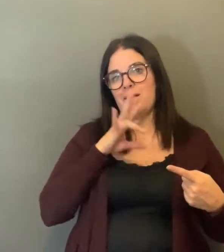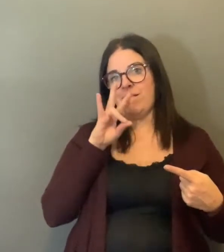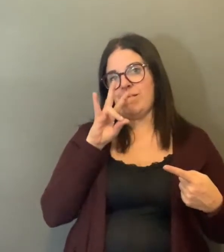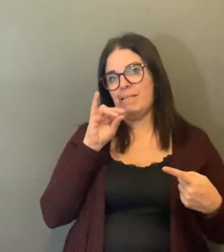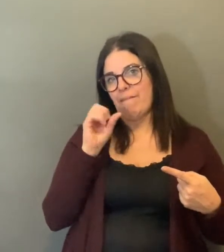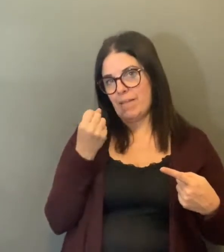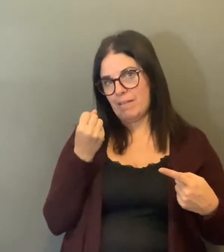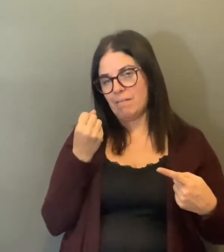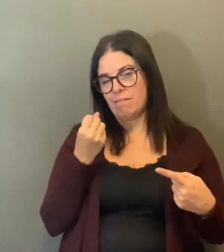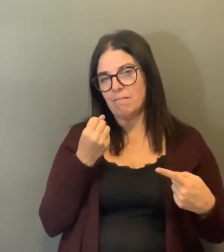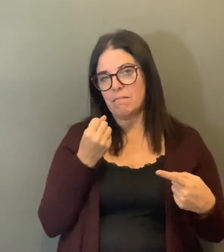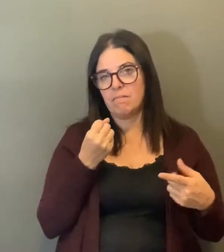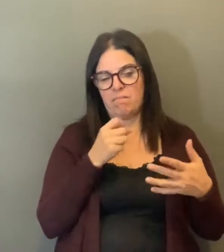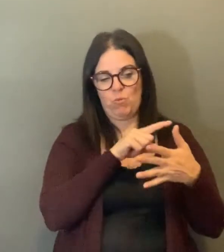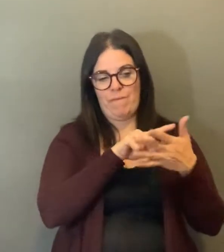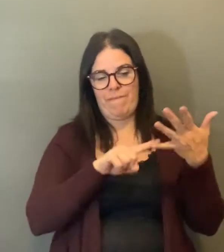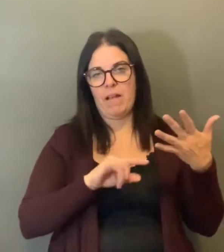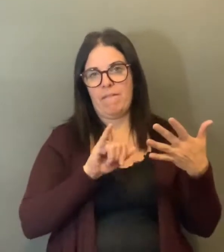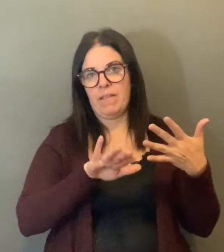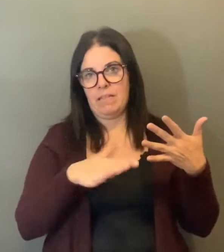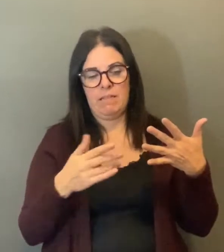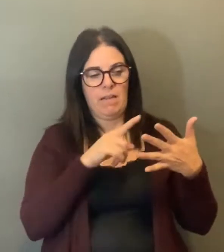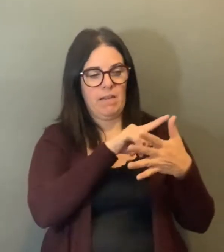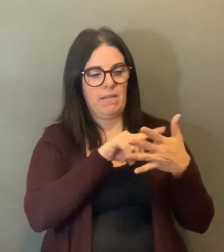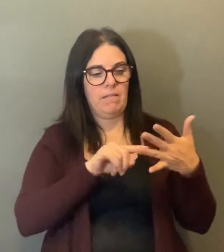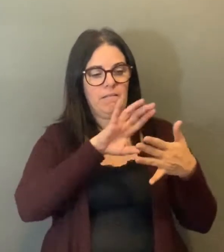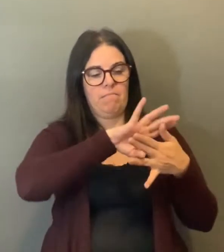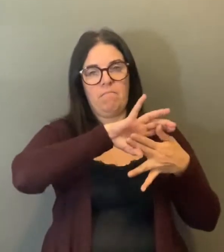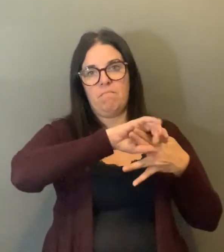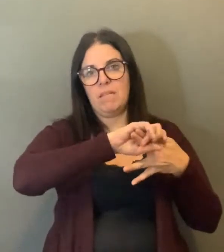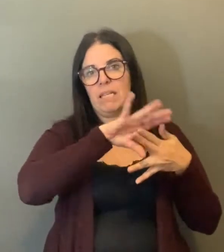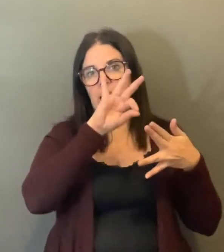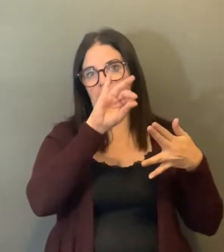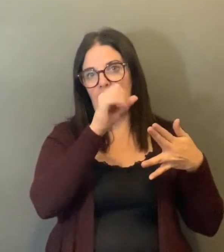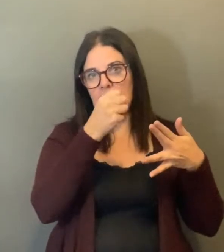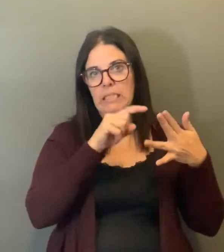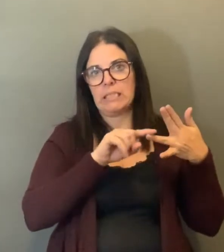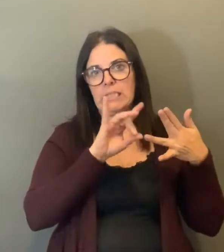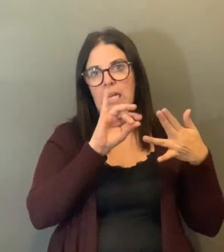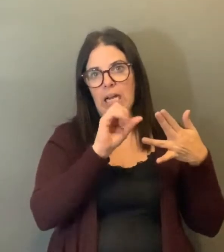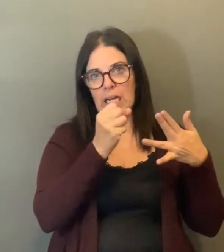one female in her 80s, and one female in her 70s.